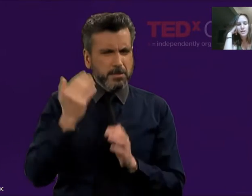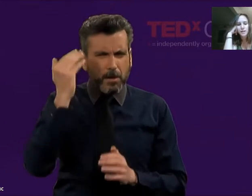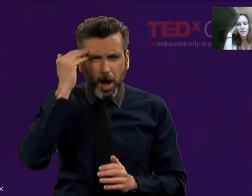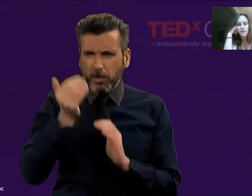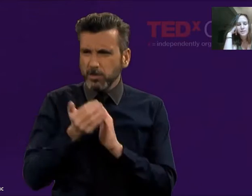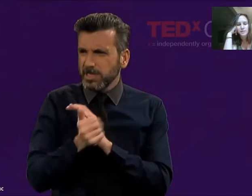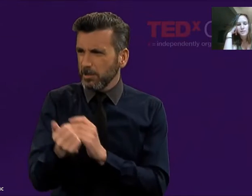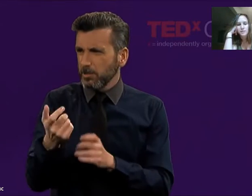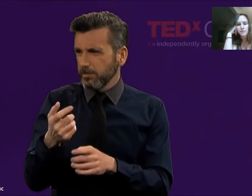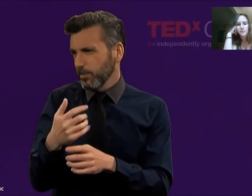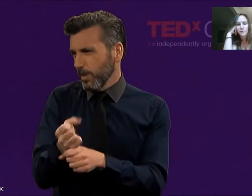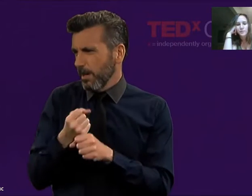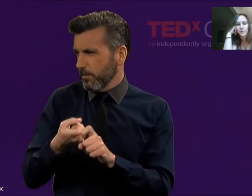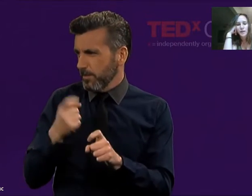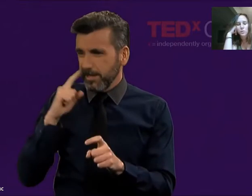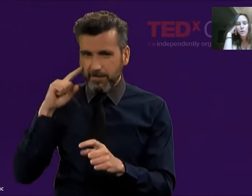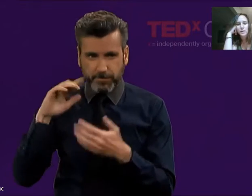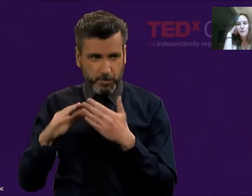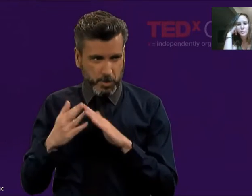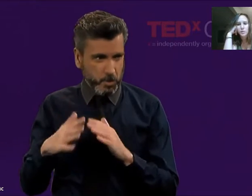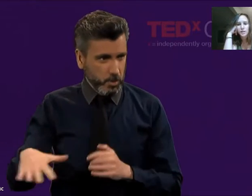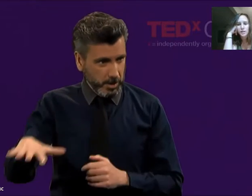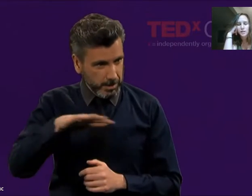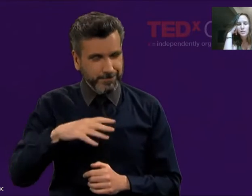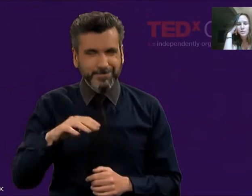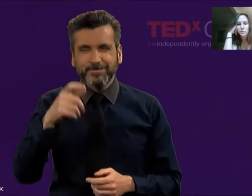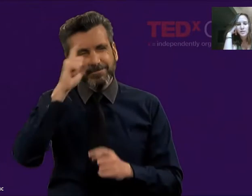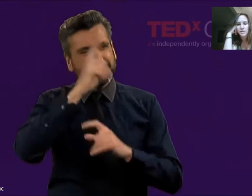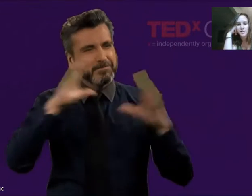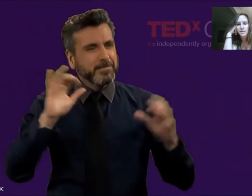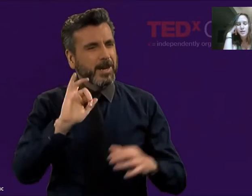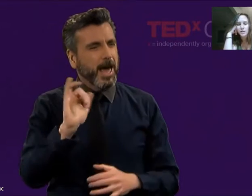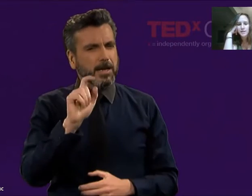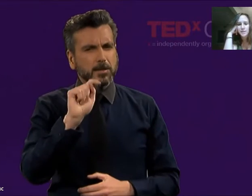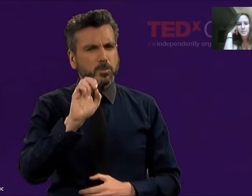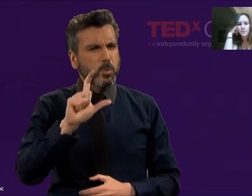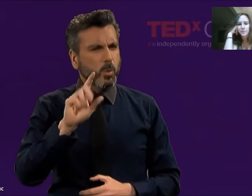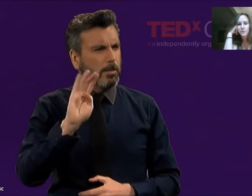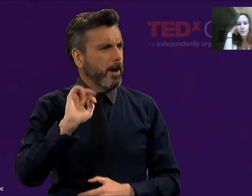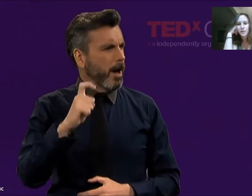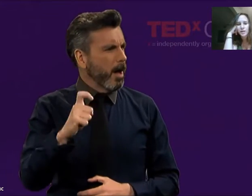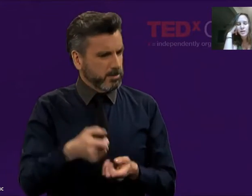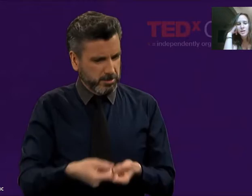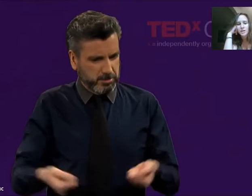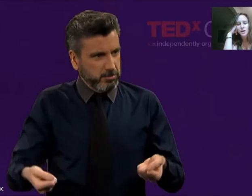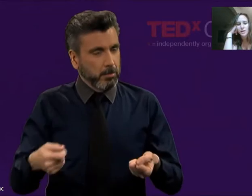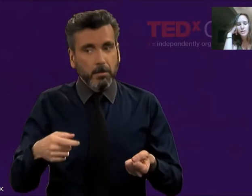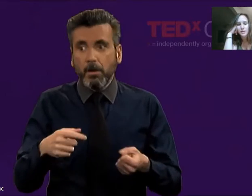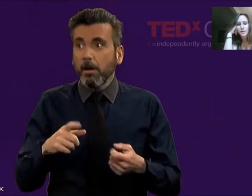in how well someone can resist autism? Our theory